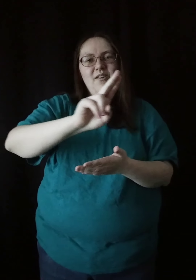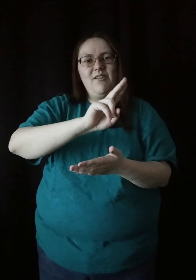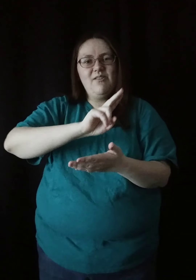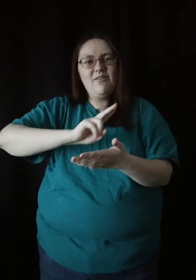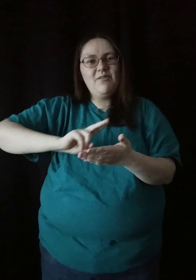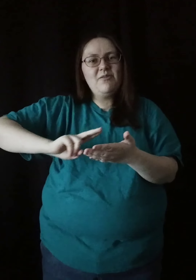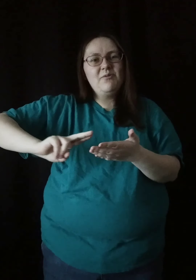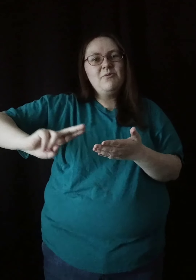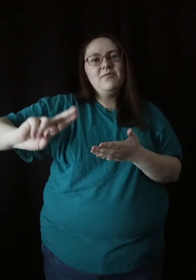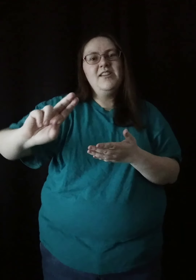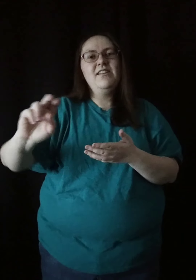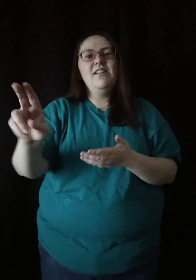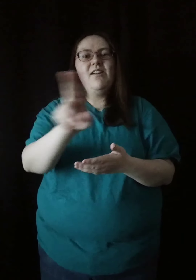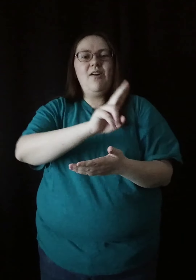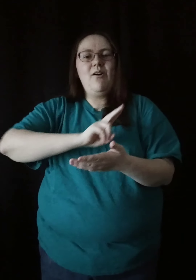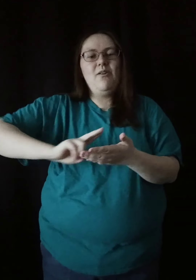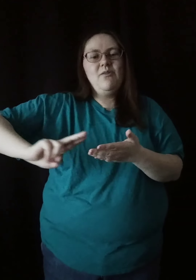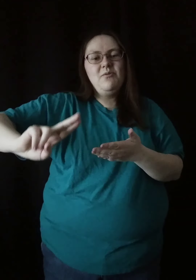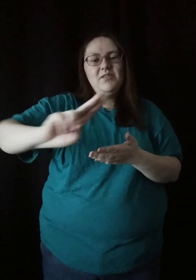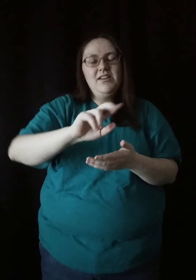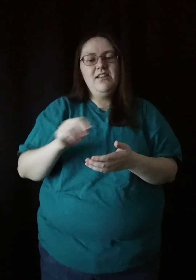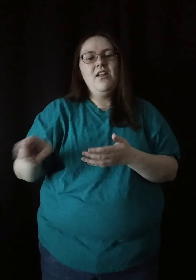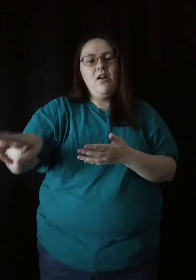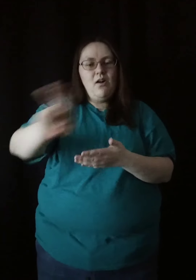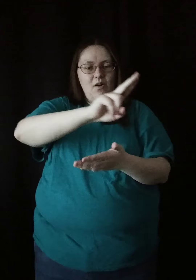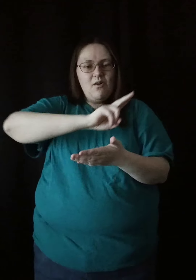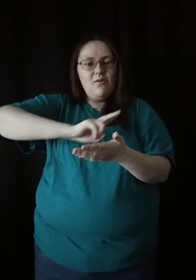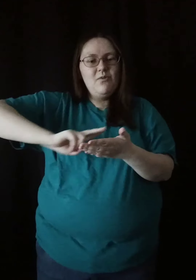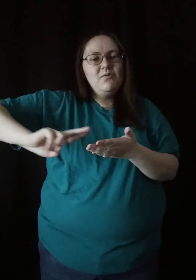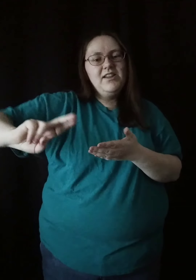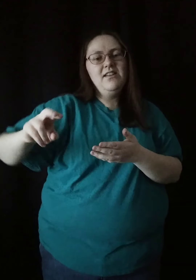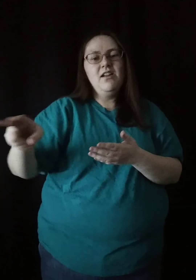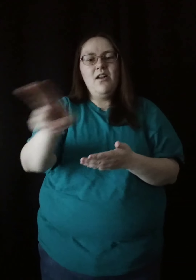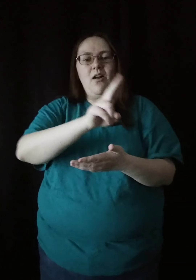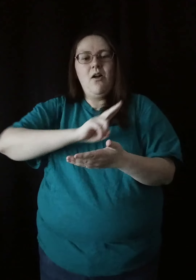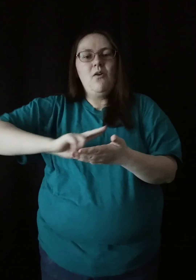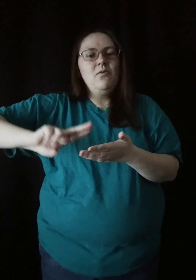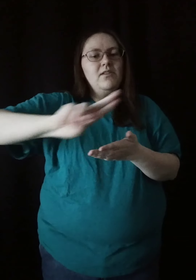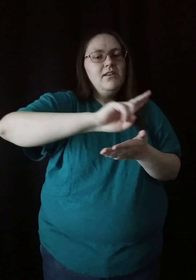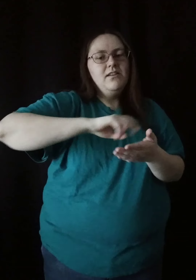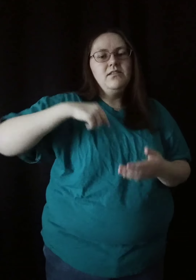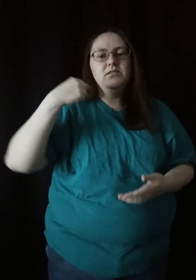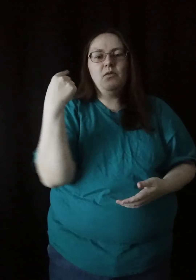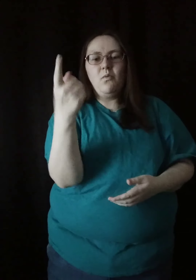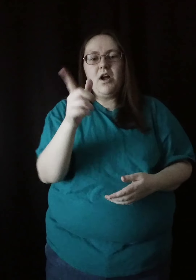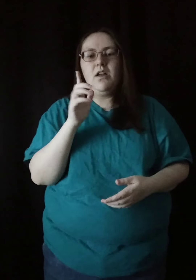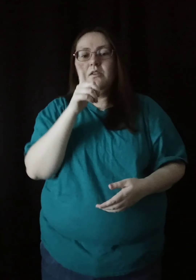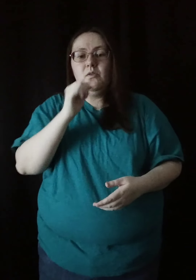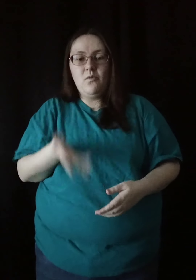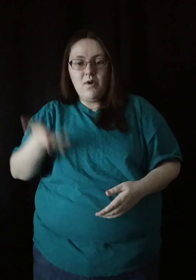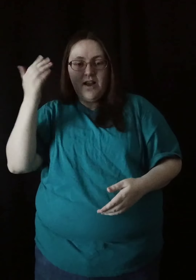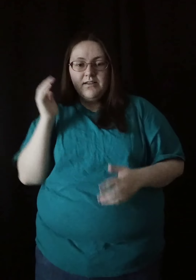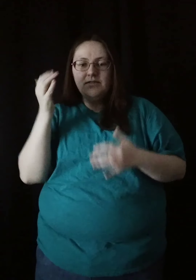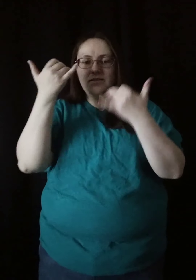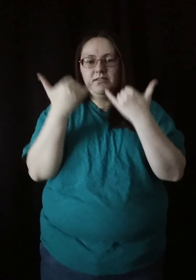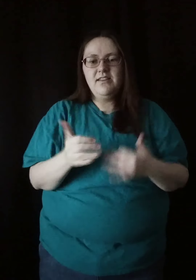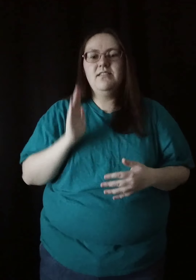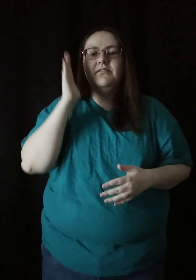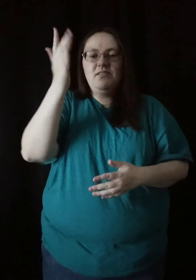holy, holy, holy is the one who was and is